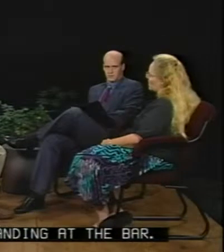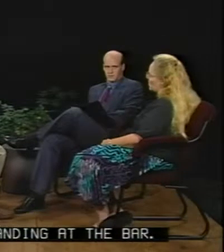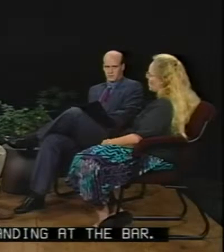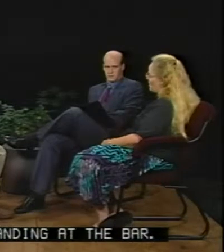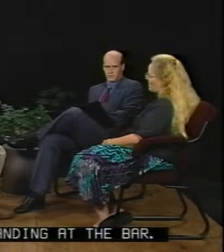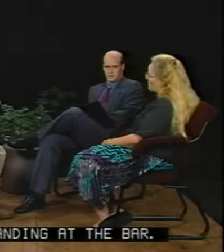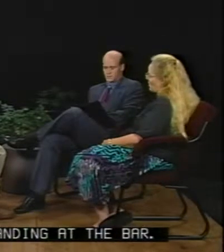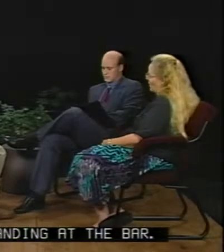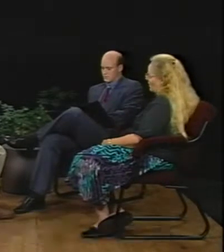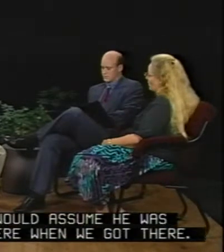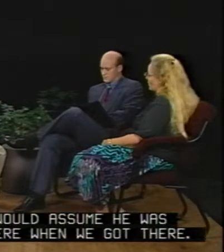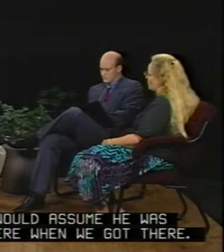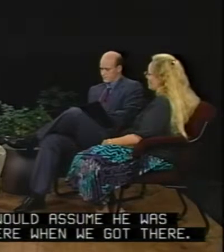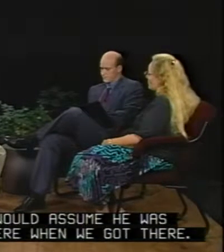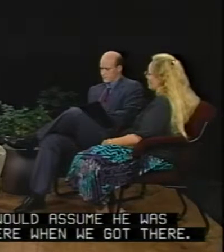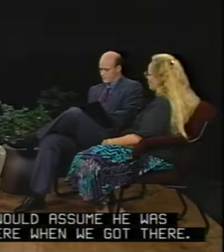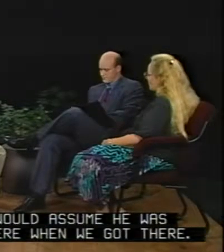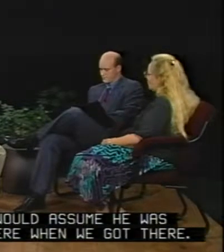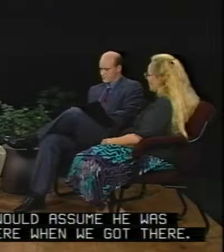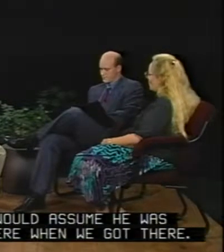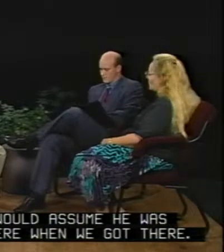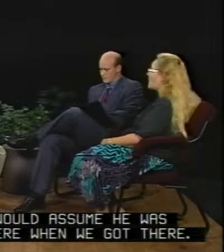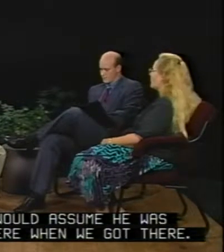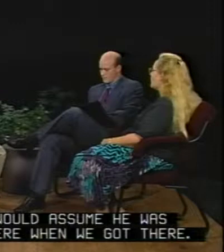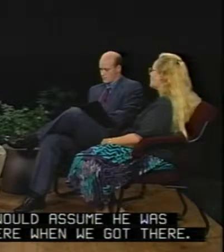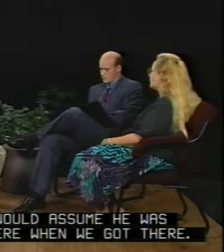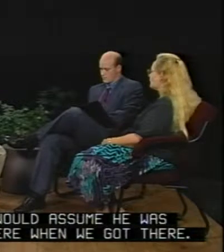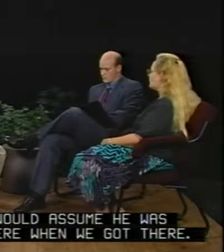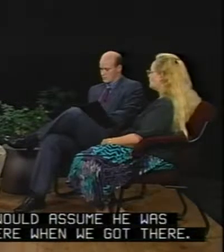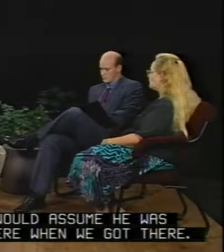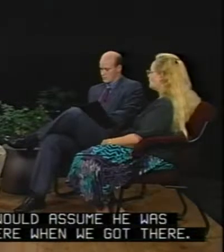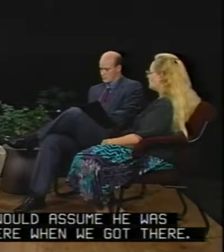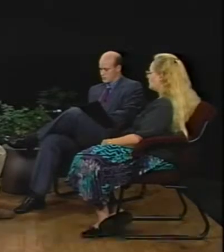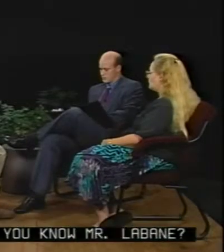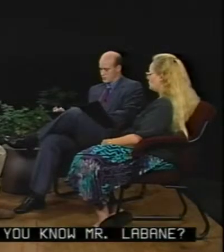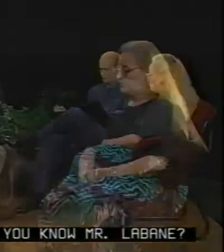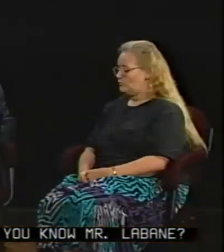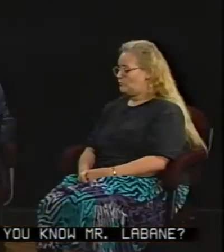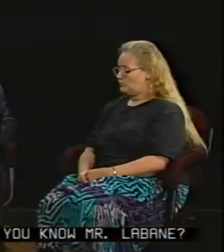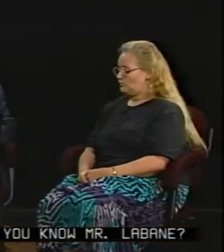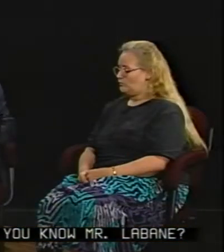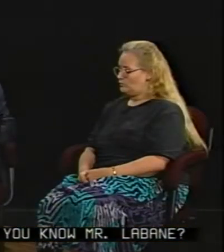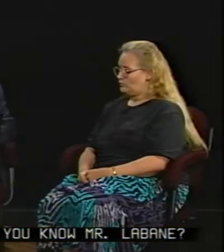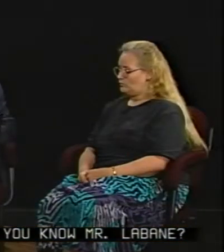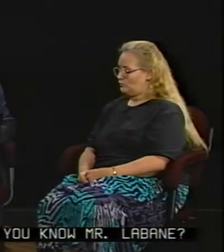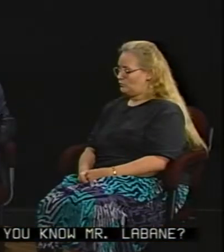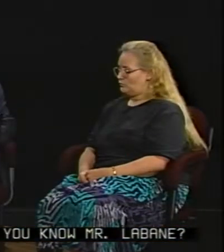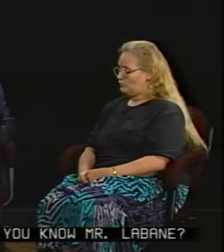at the bar. So I would assume he was already there when we got there. Did you know Mr. Levine?